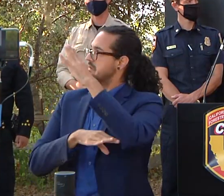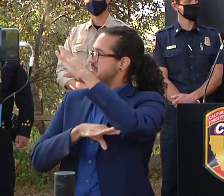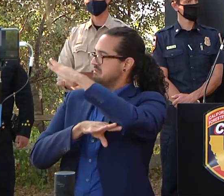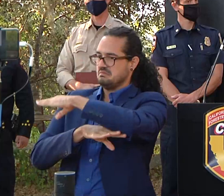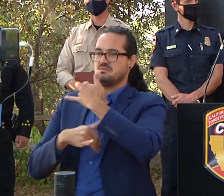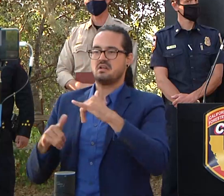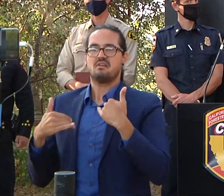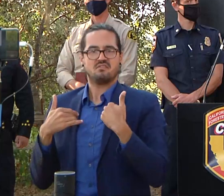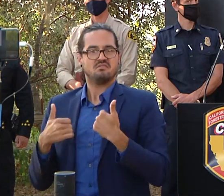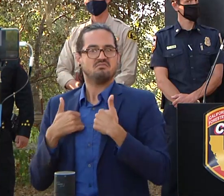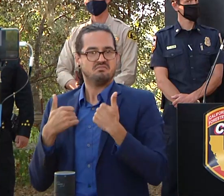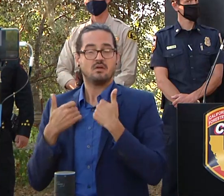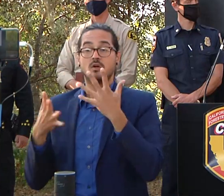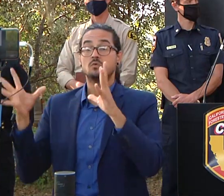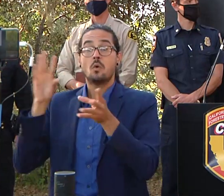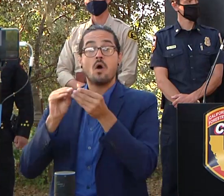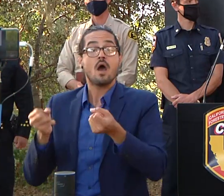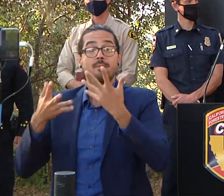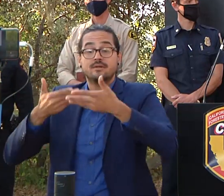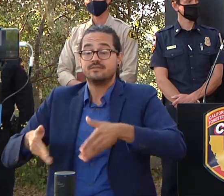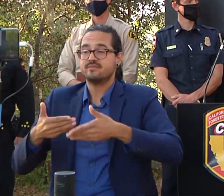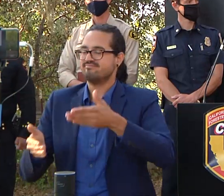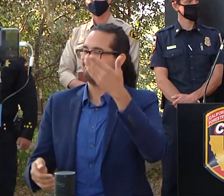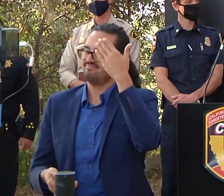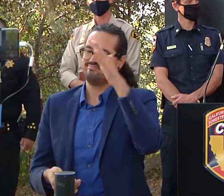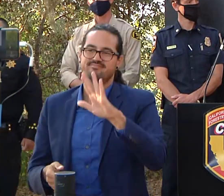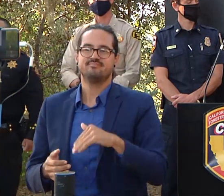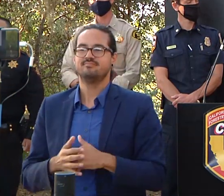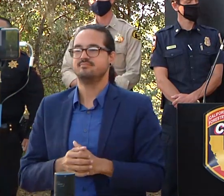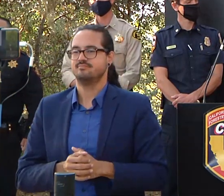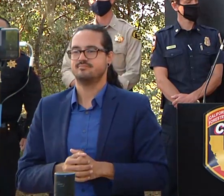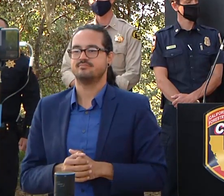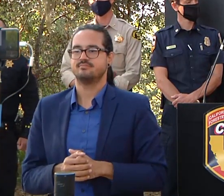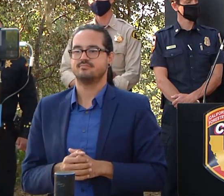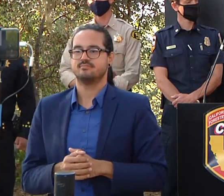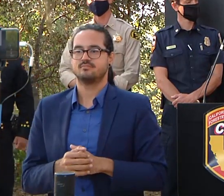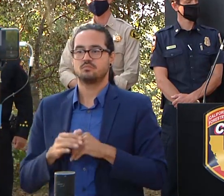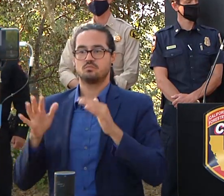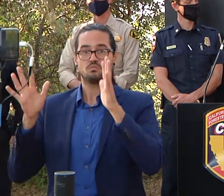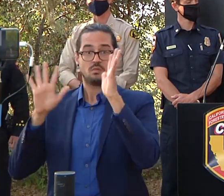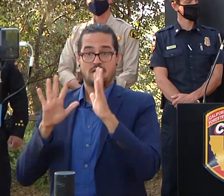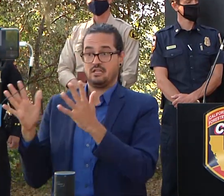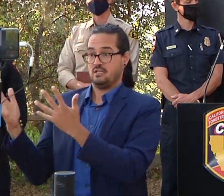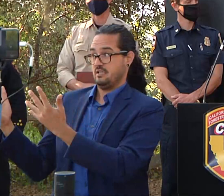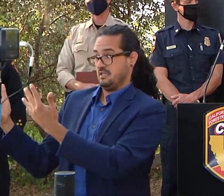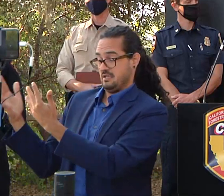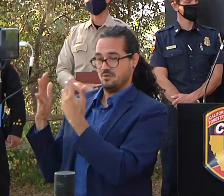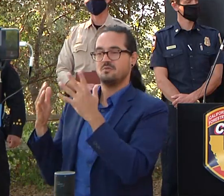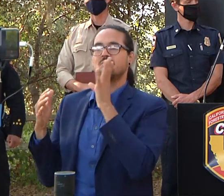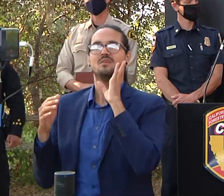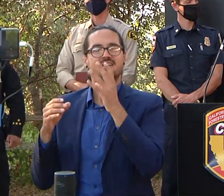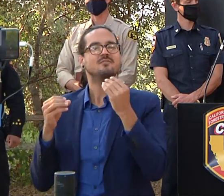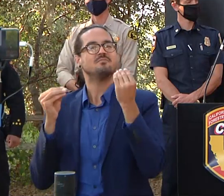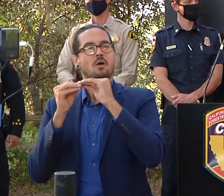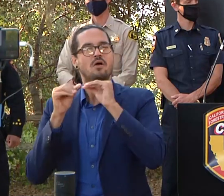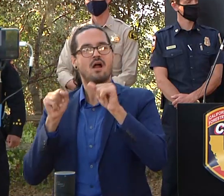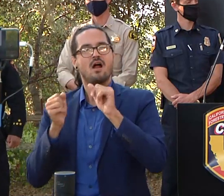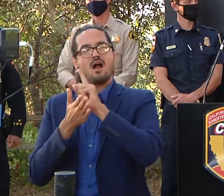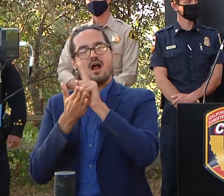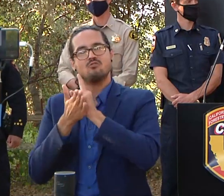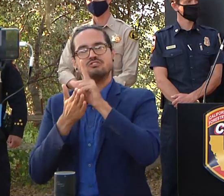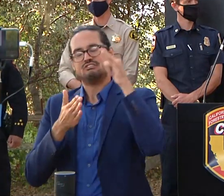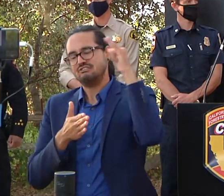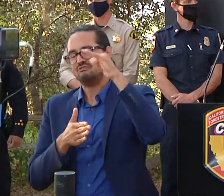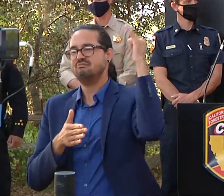to the weather as the weather that we're seeing is forecasted to approach we're going to get a lot more flight hours to be able to drop a lot more water and use that tool effectively